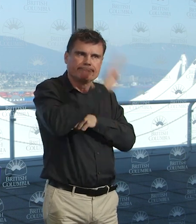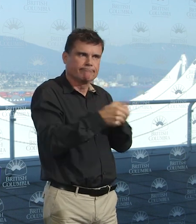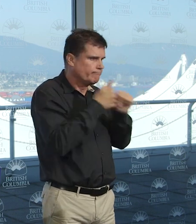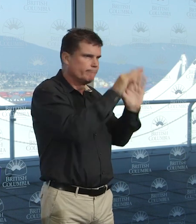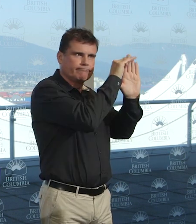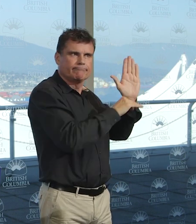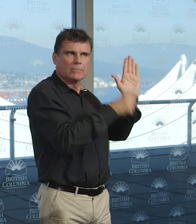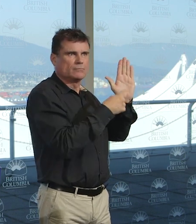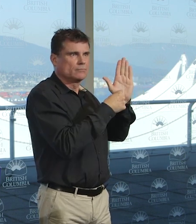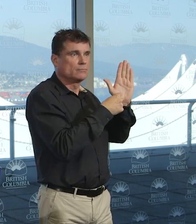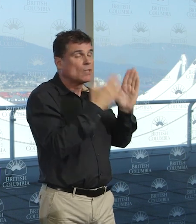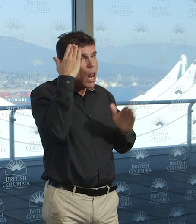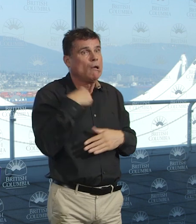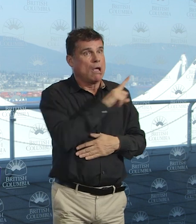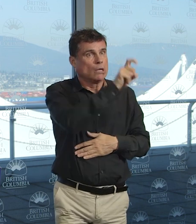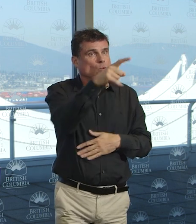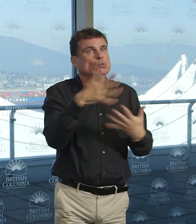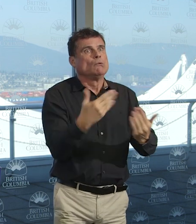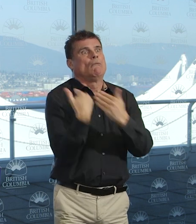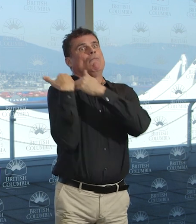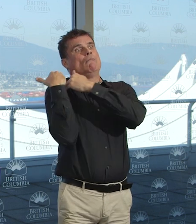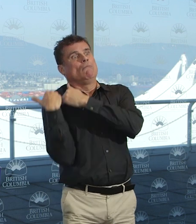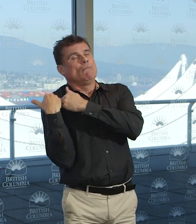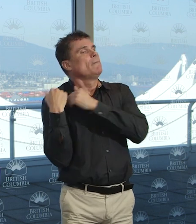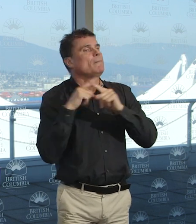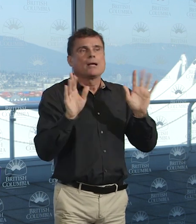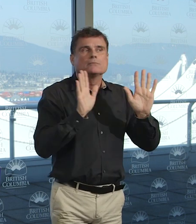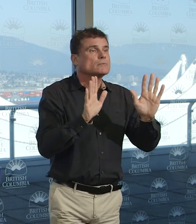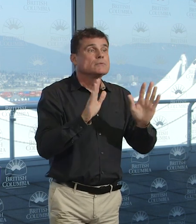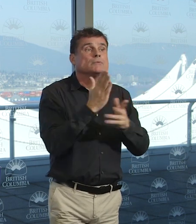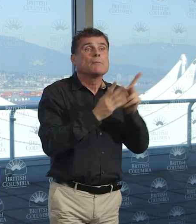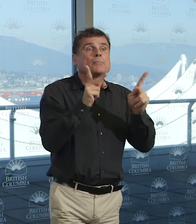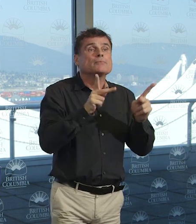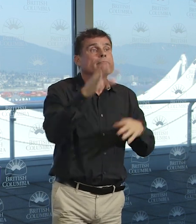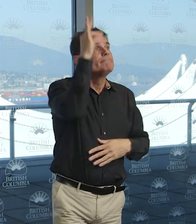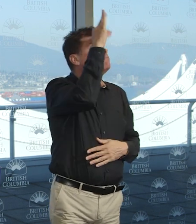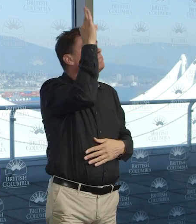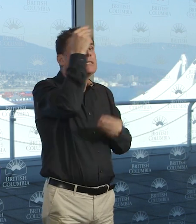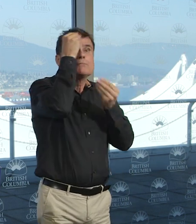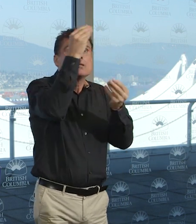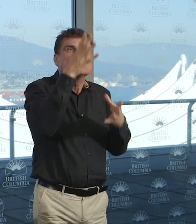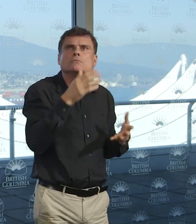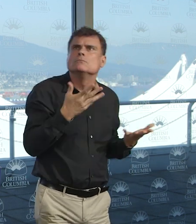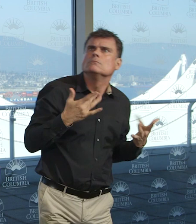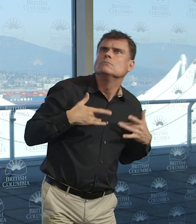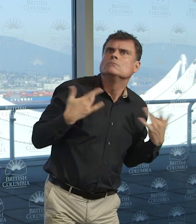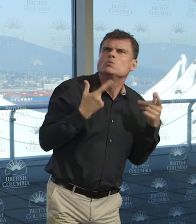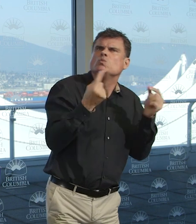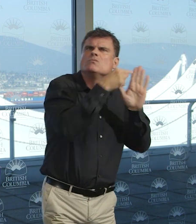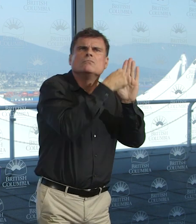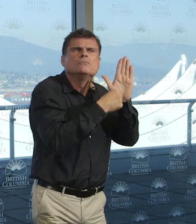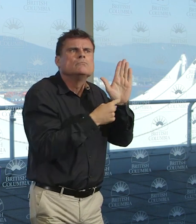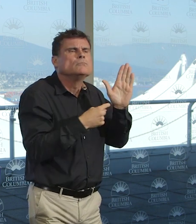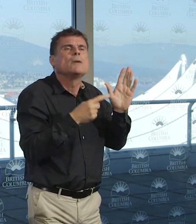same time. But we need to give our healthcare workers, our healthcare professionals, Dr. Henry, a whole team of